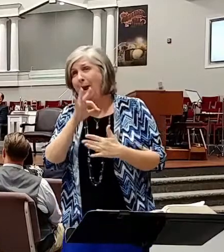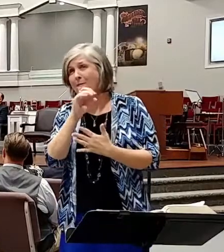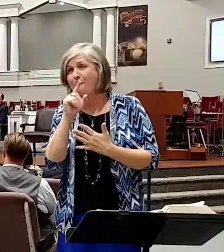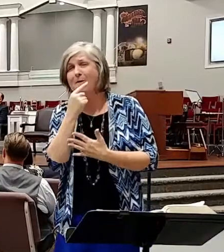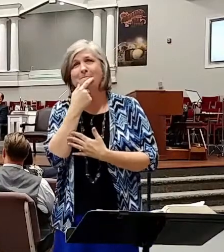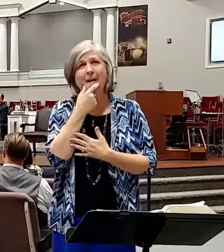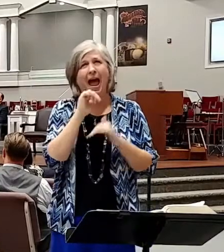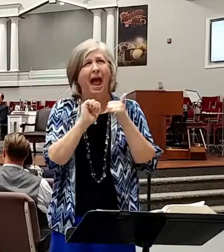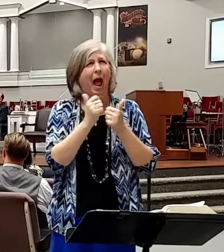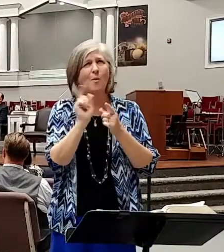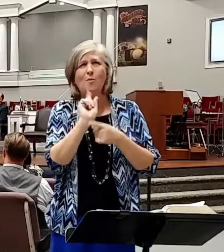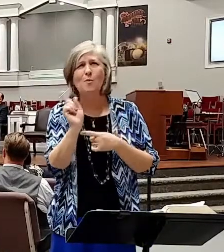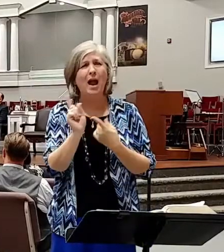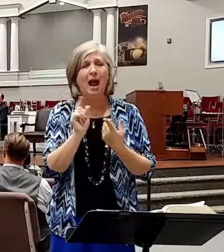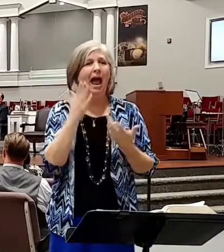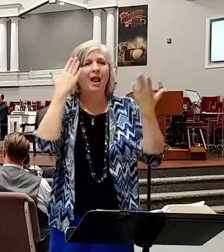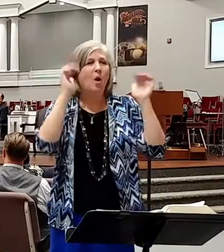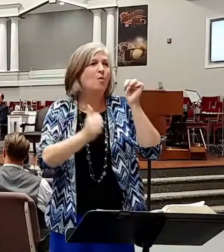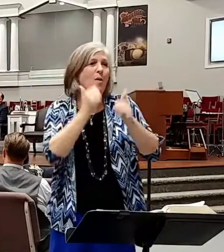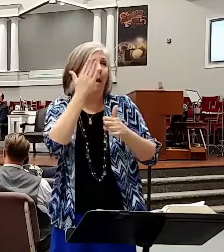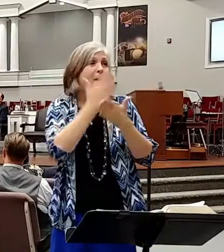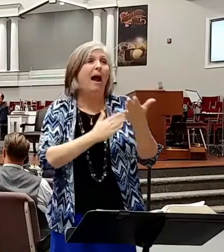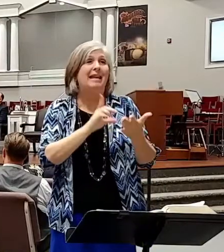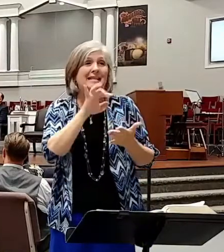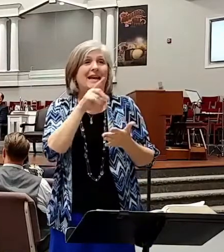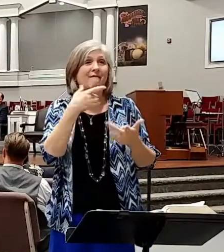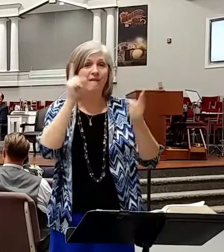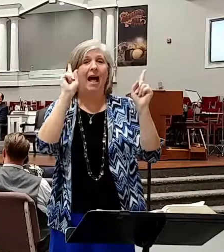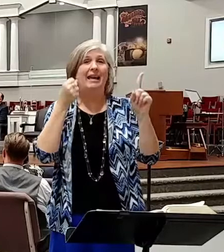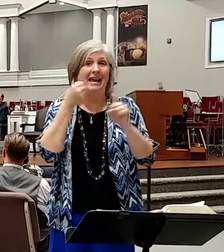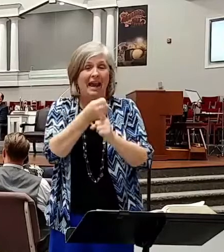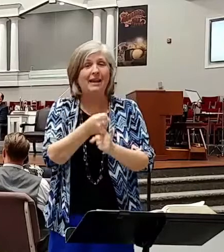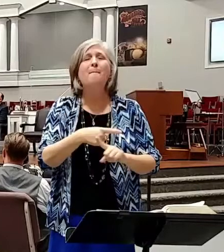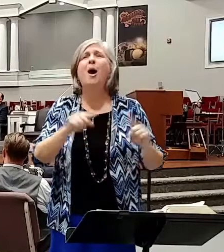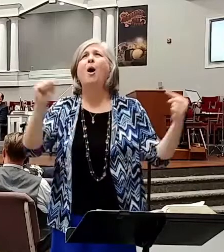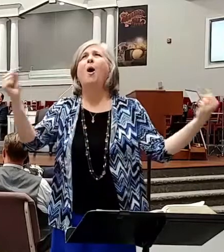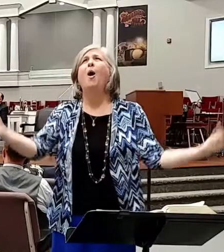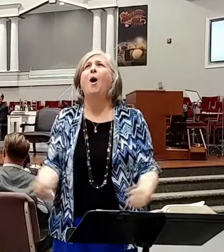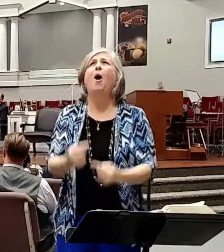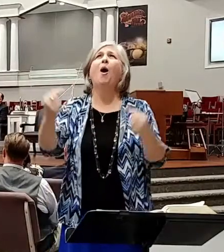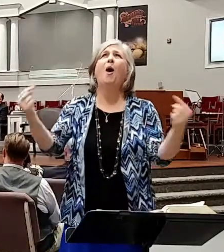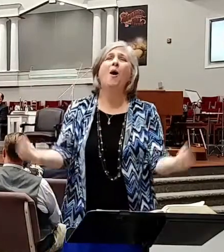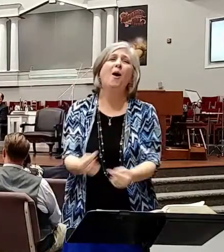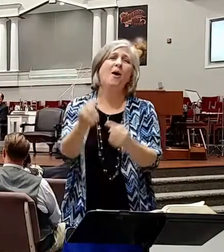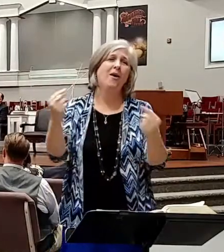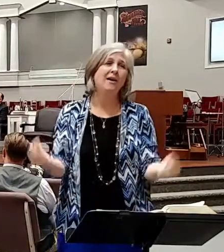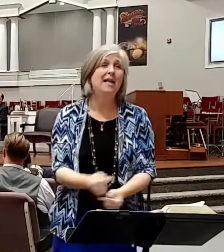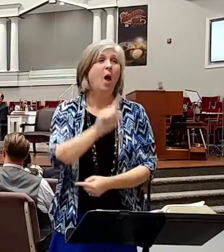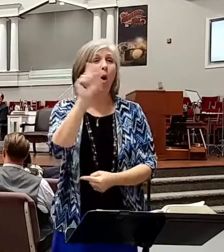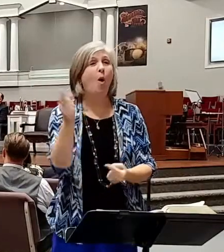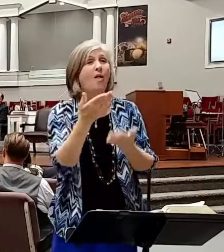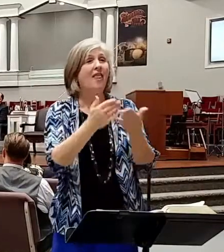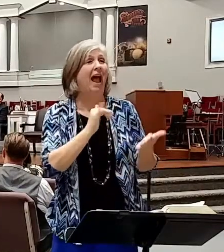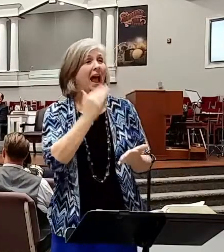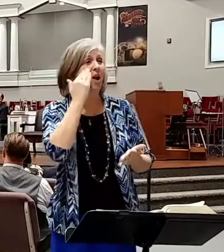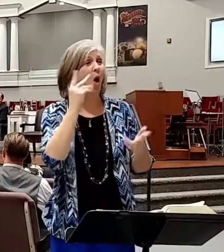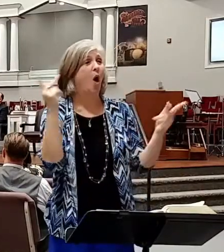and I don't even know which part hit but it hurt. The only thing I know that hurt worse is an